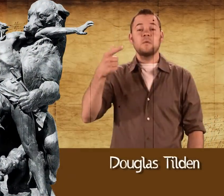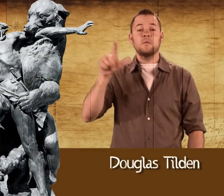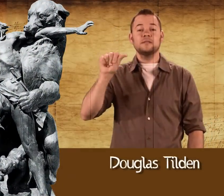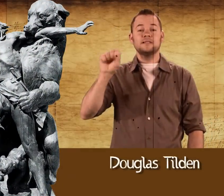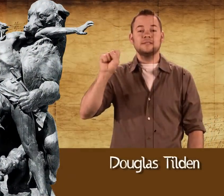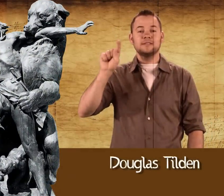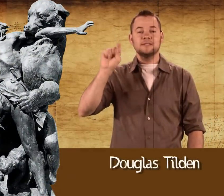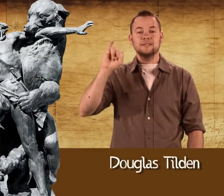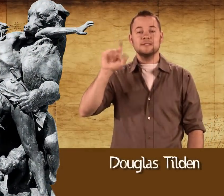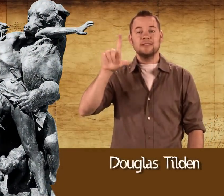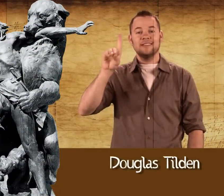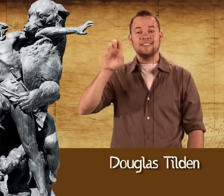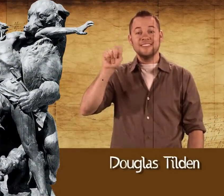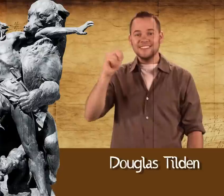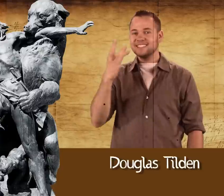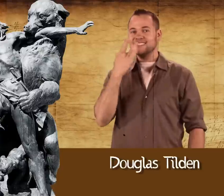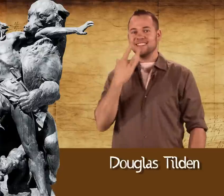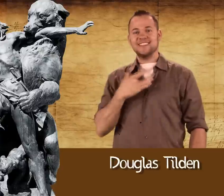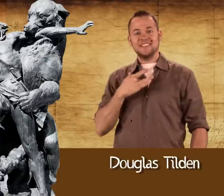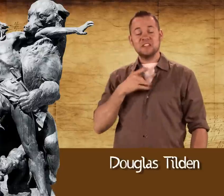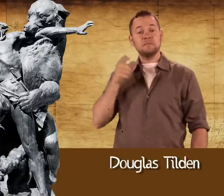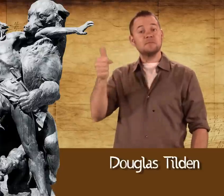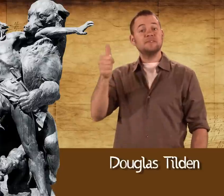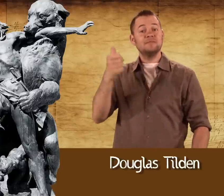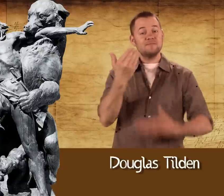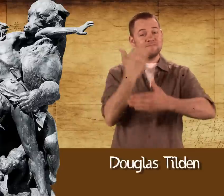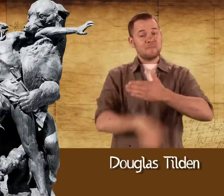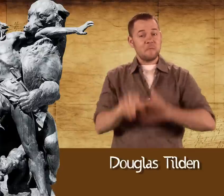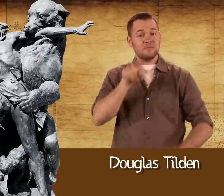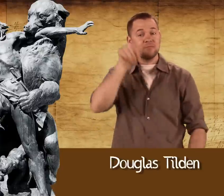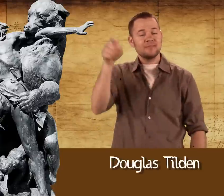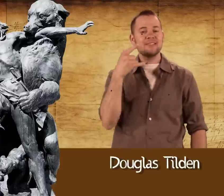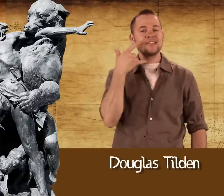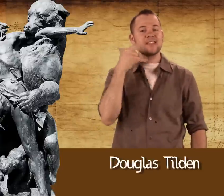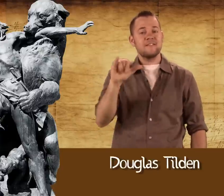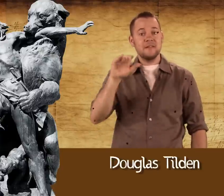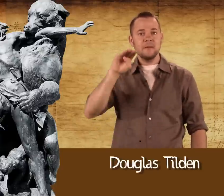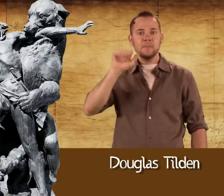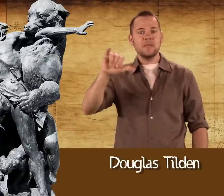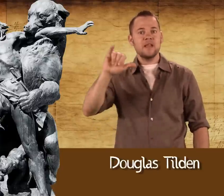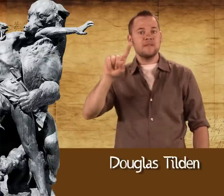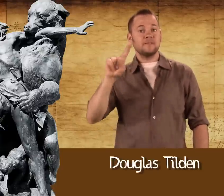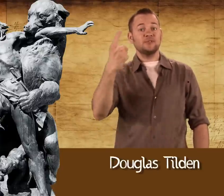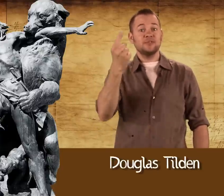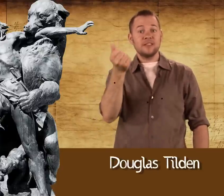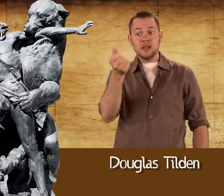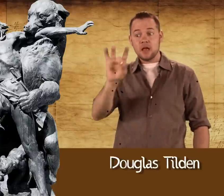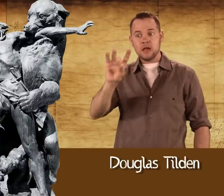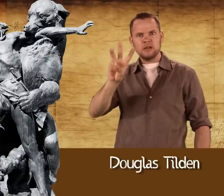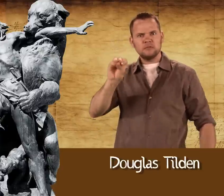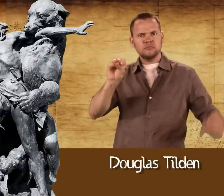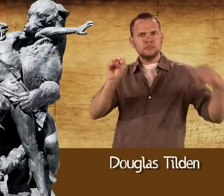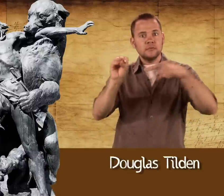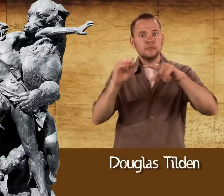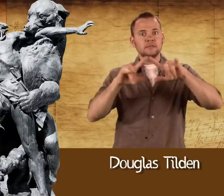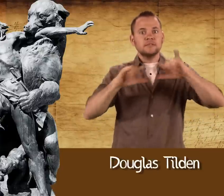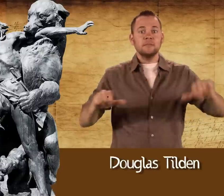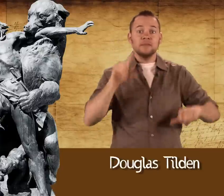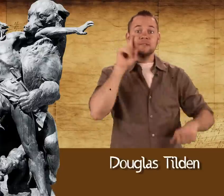Douglas Tilden was born in California on May 1, 1860, the same time